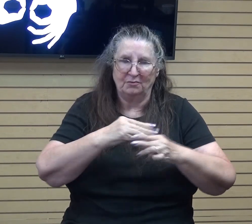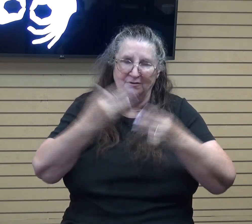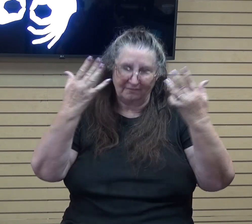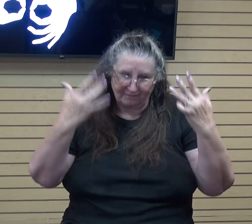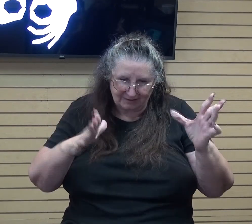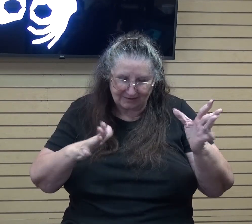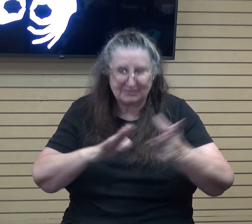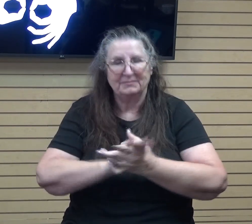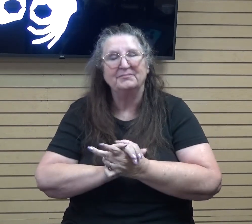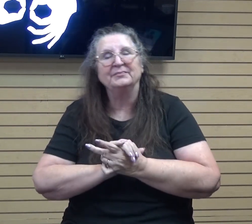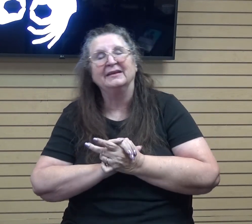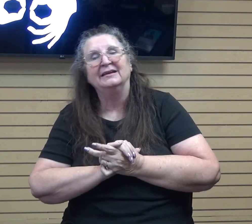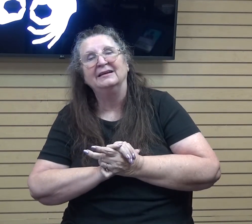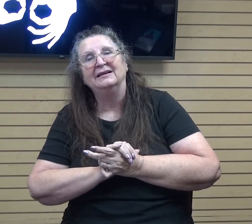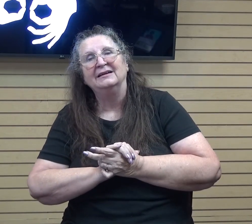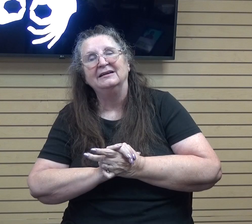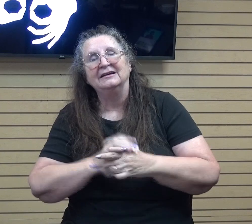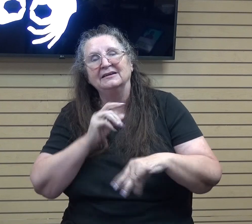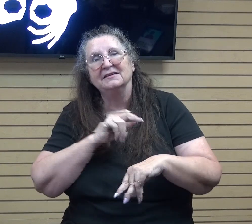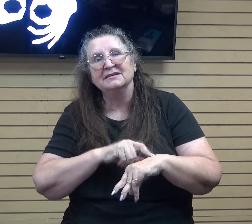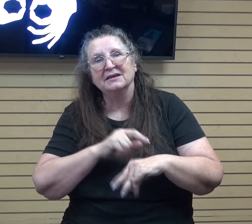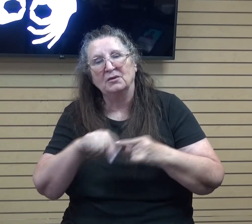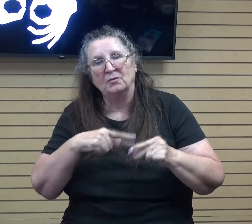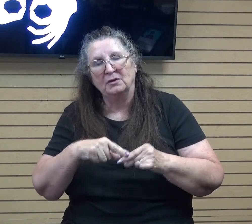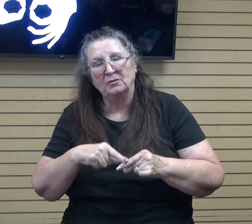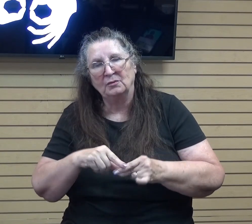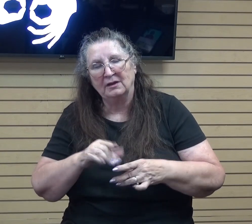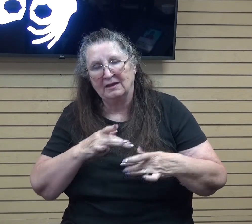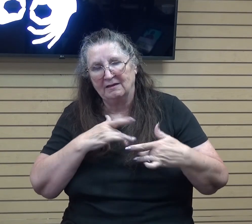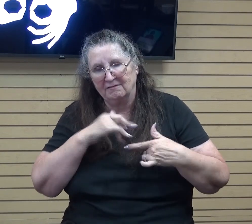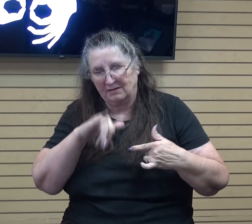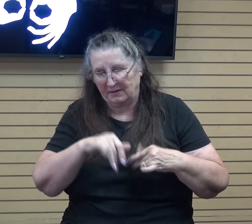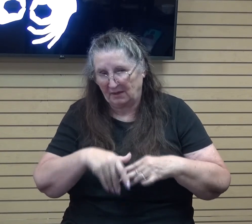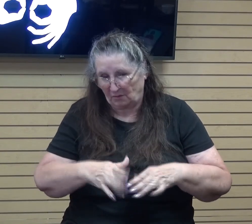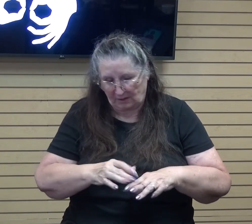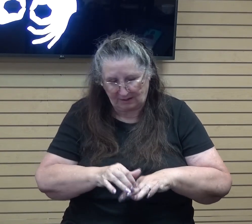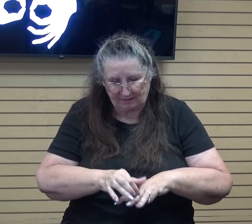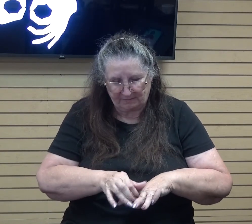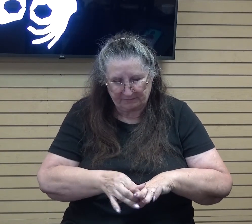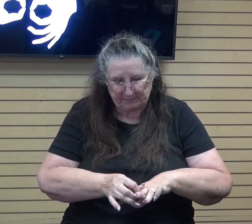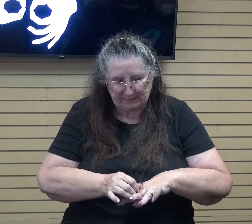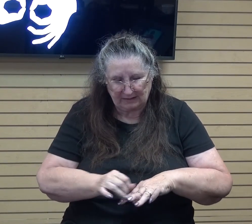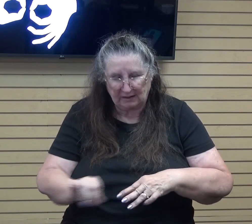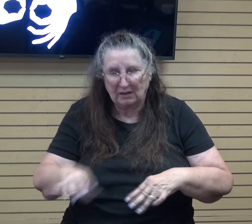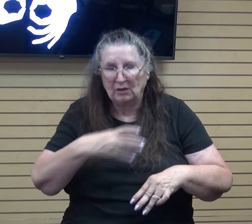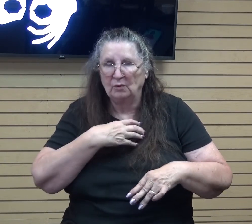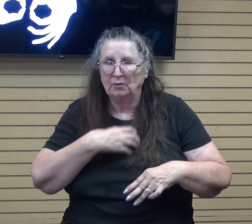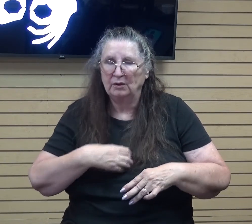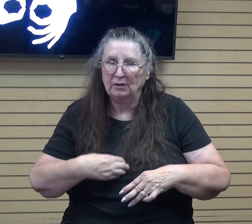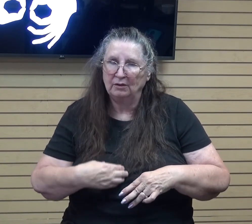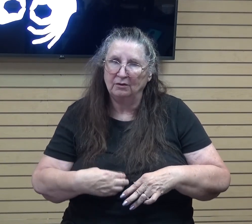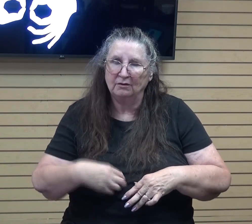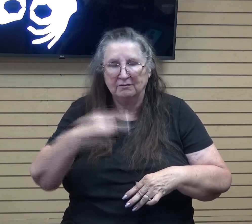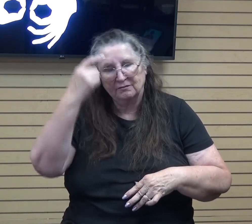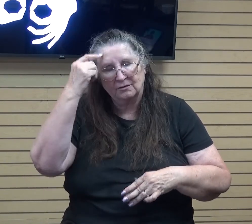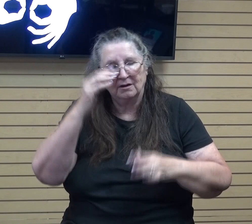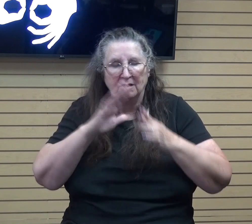So, in those times when we feel that way, we yearn and we long for that quiet, peaceful